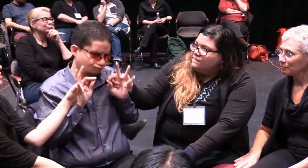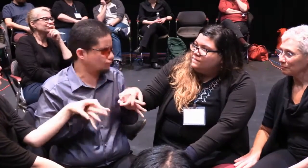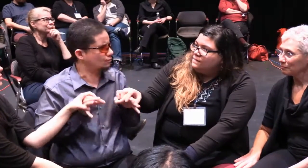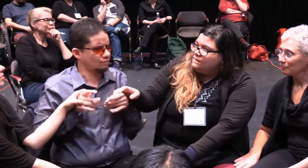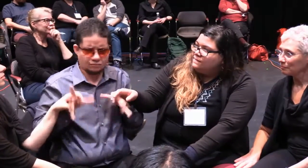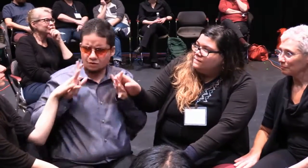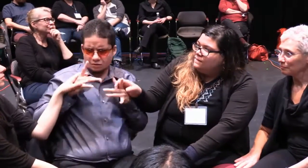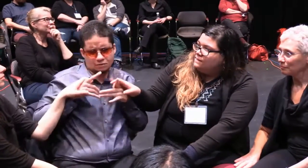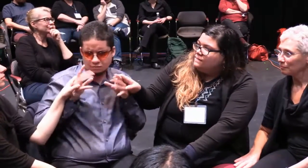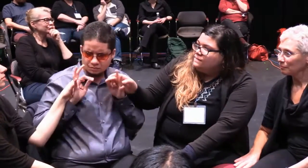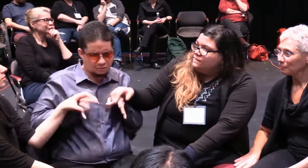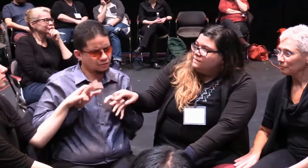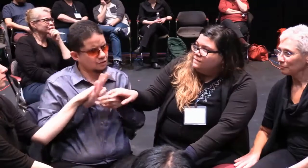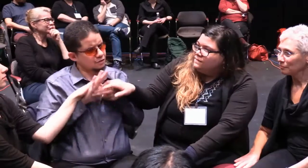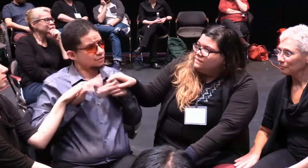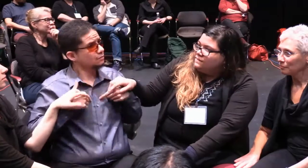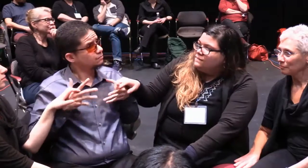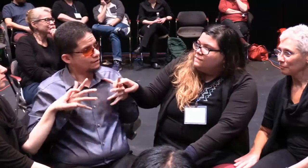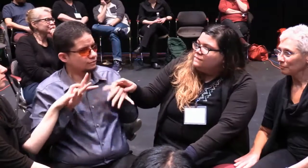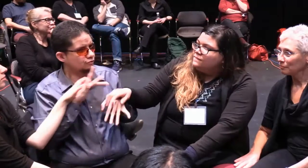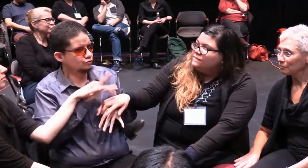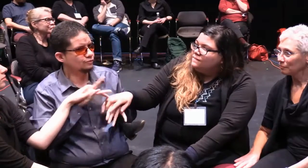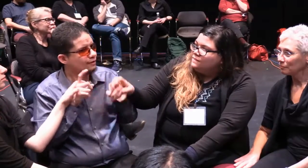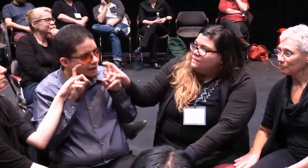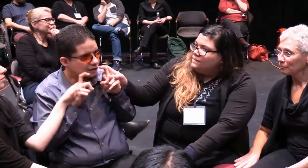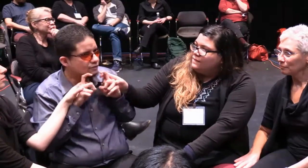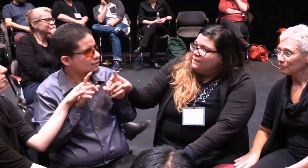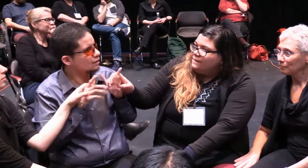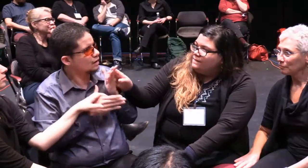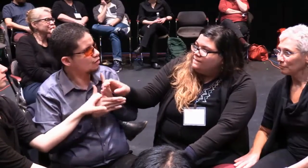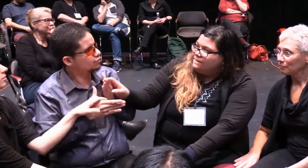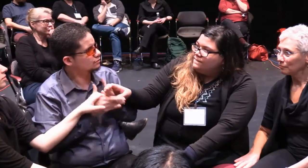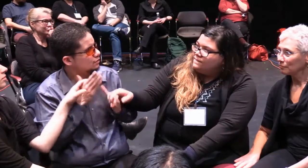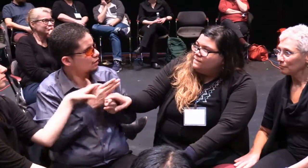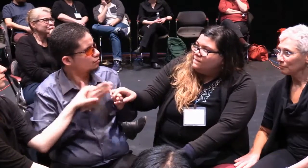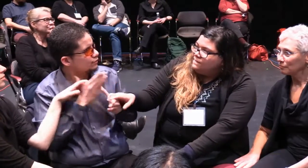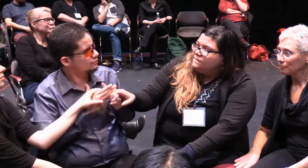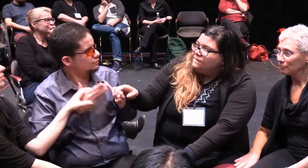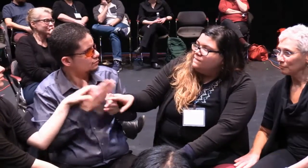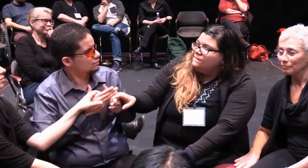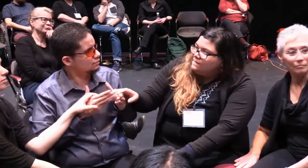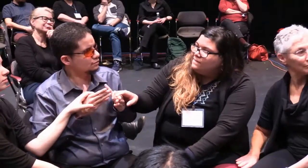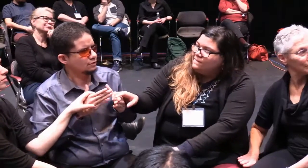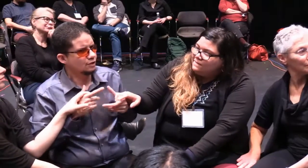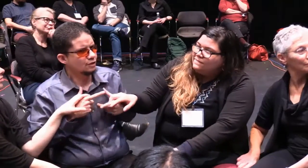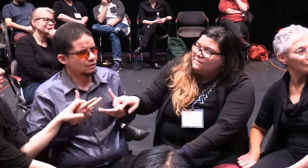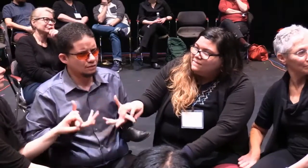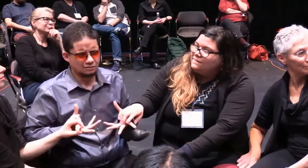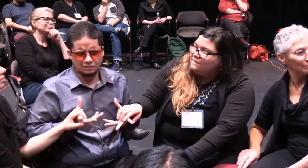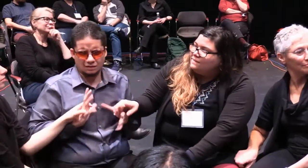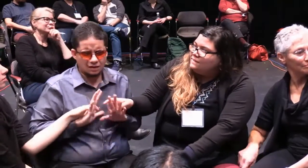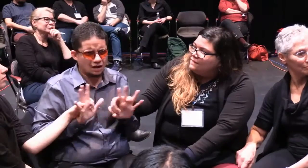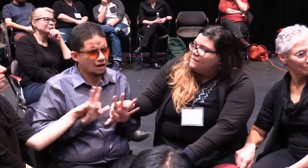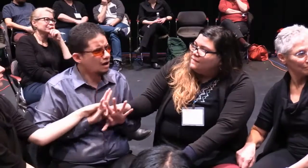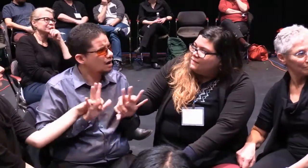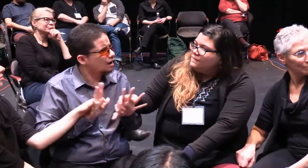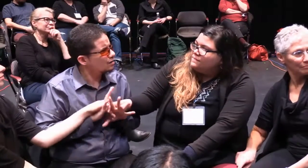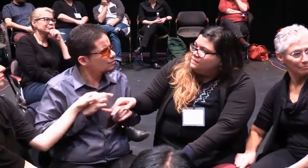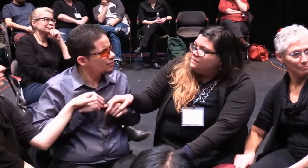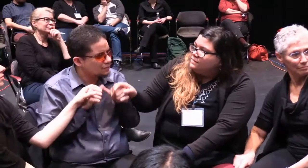is just part of that. That's just central. You know, that's how I experience my world, right?